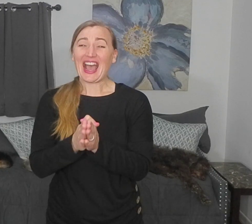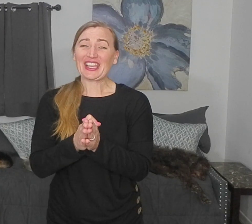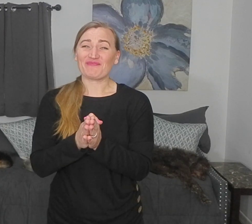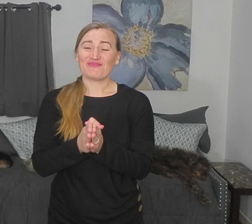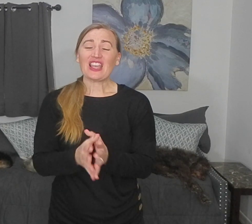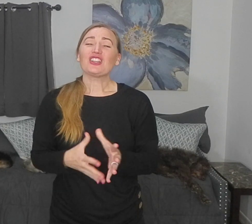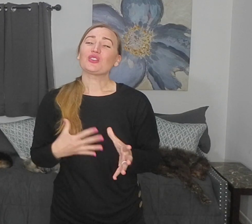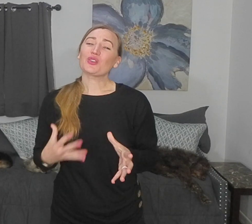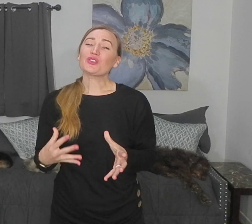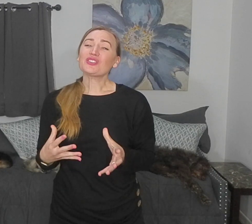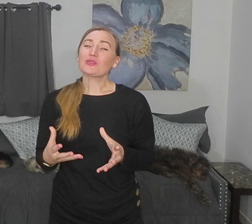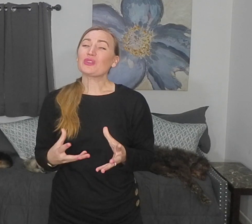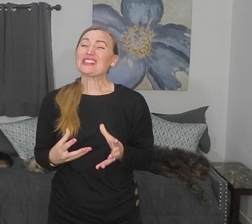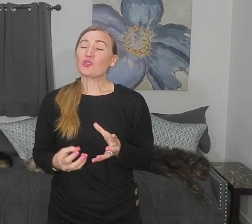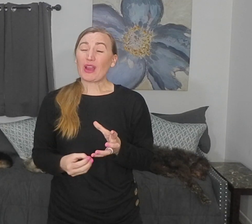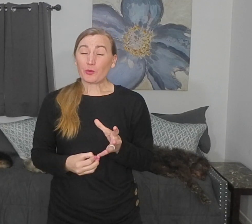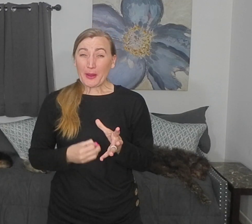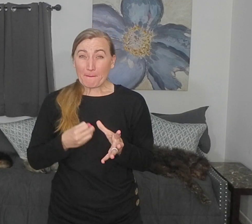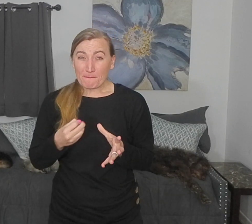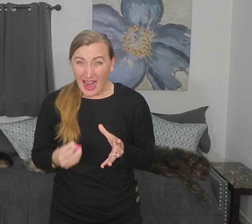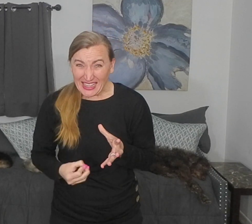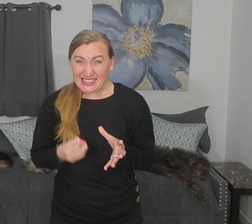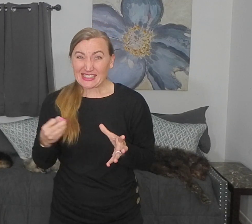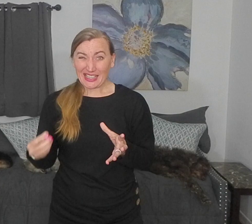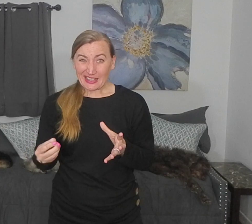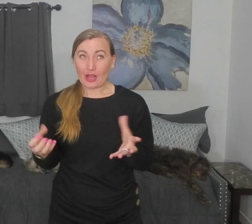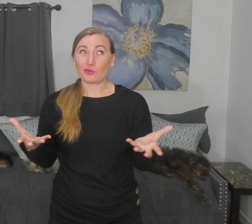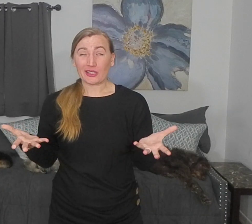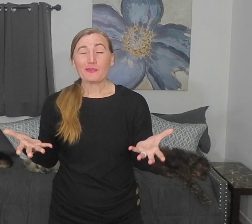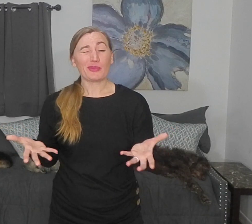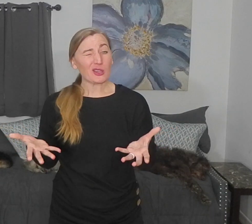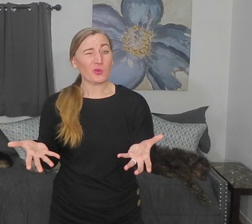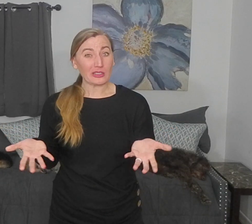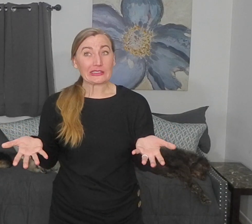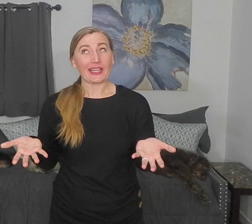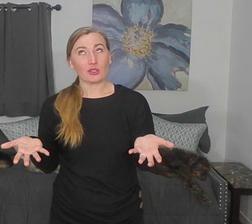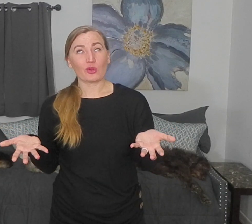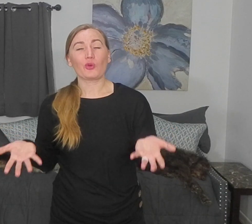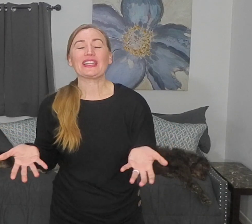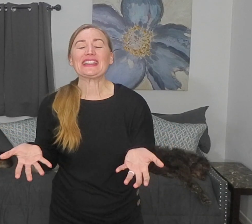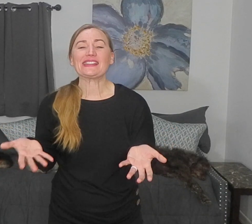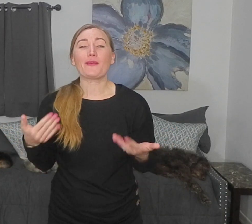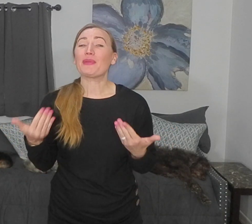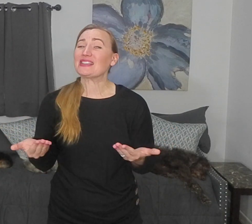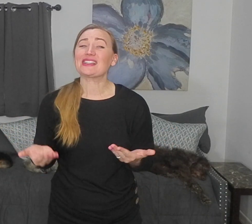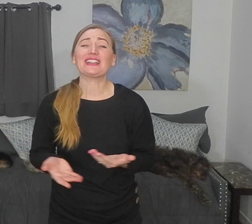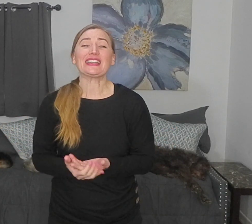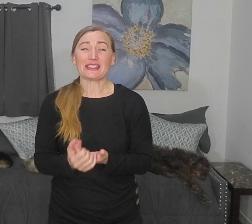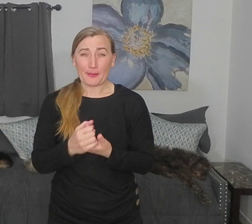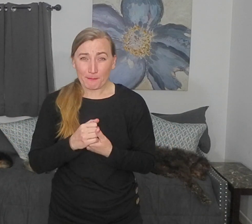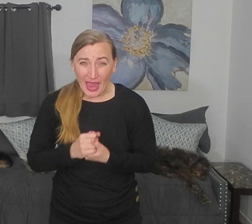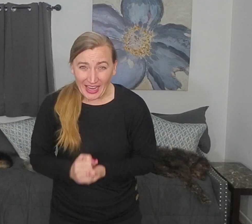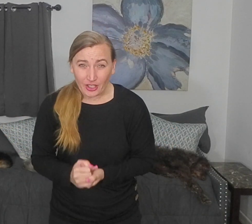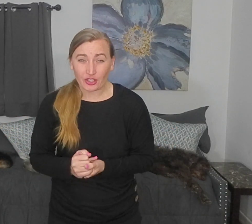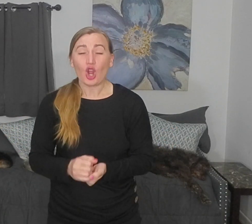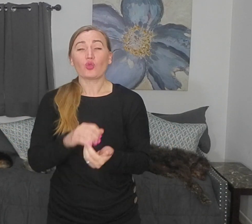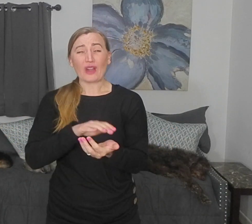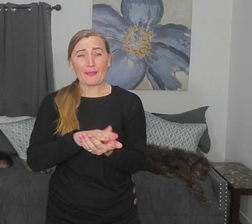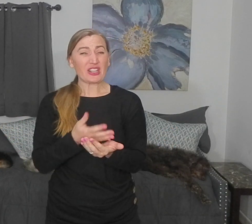time. So those are some reasons why we might see that really big word, diadocokinesia. Basically, it's impaired, rapid,